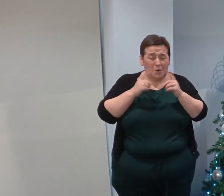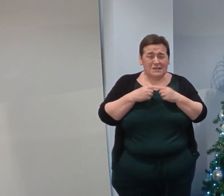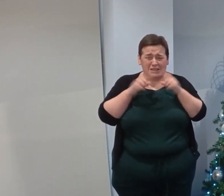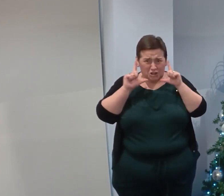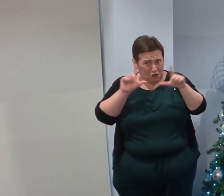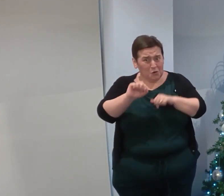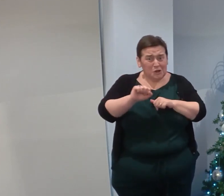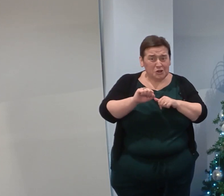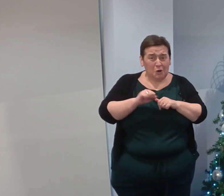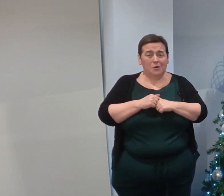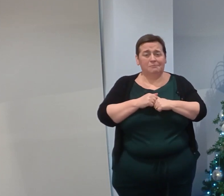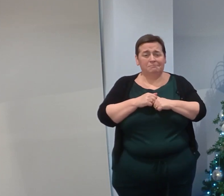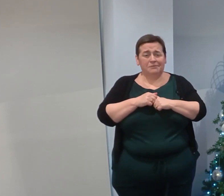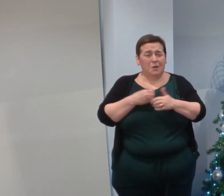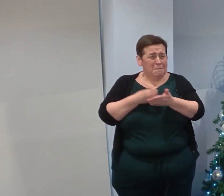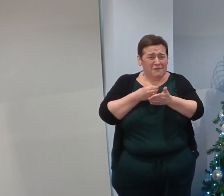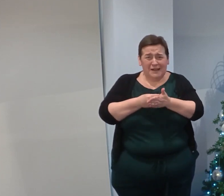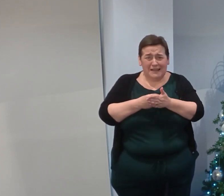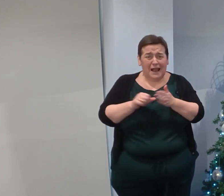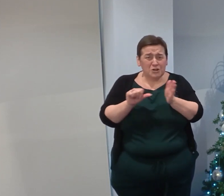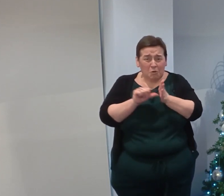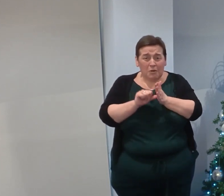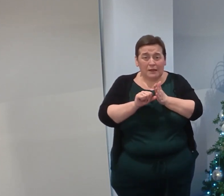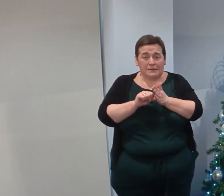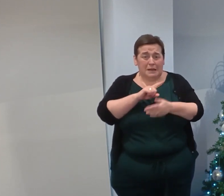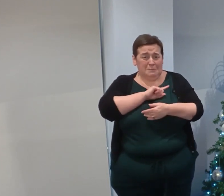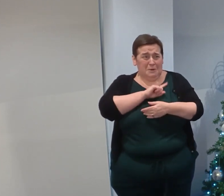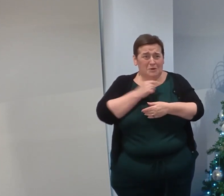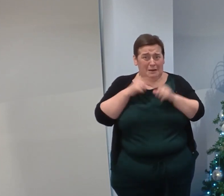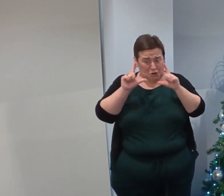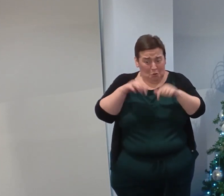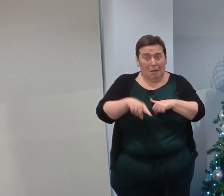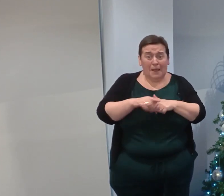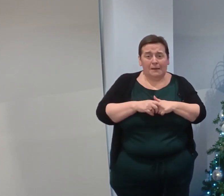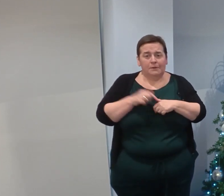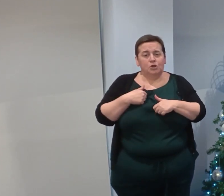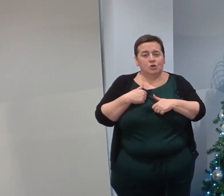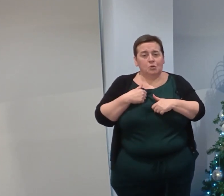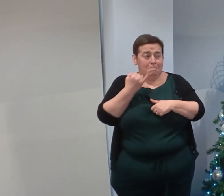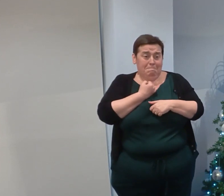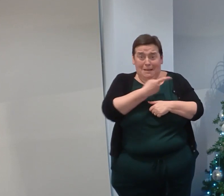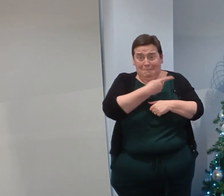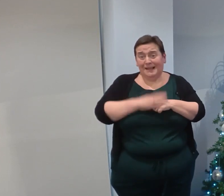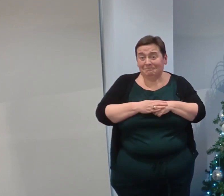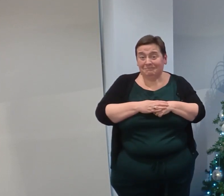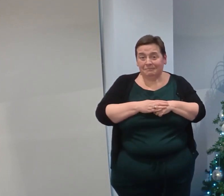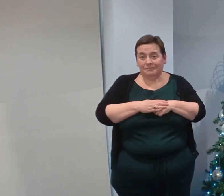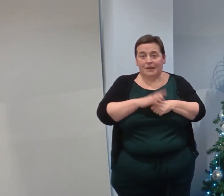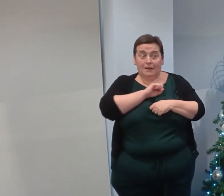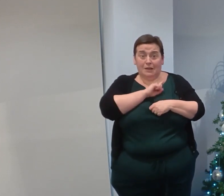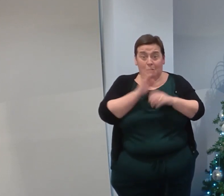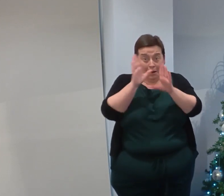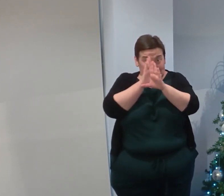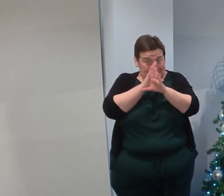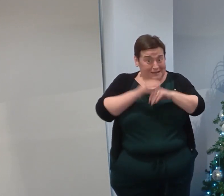a hard time over anything financial, it's because I've given them a hard time. So feel free to blame me and that's why